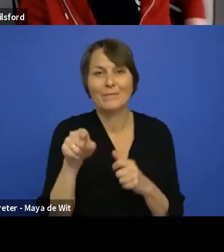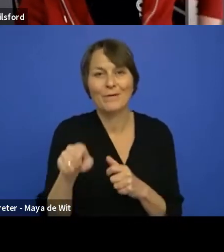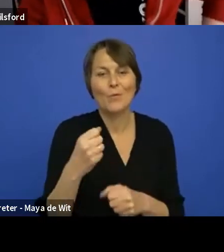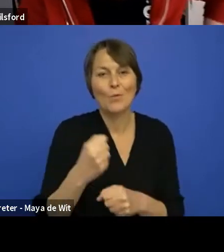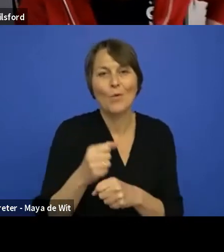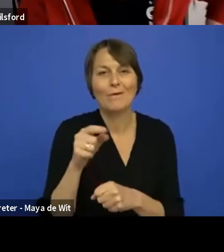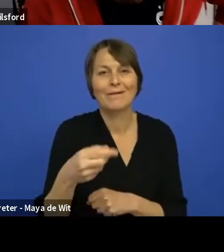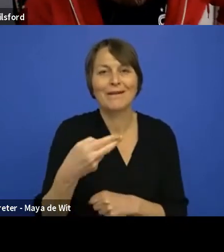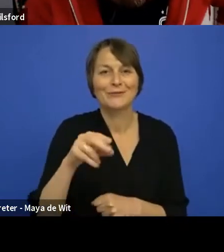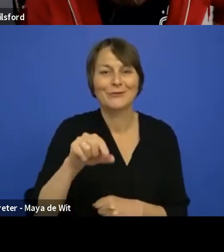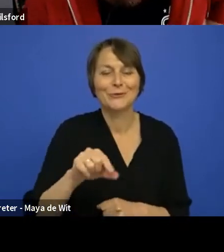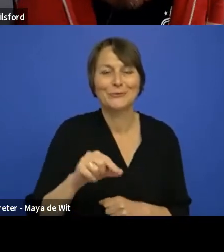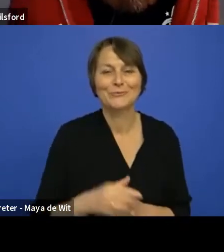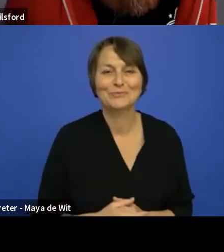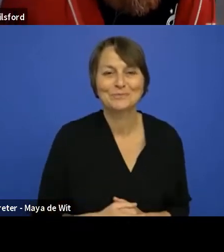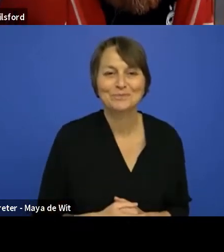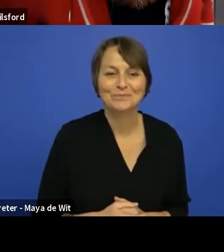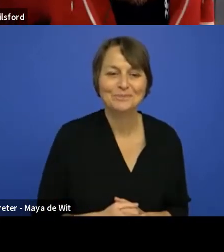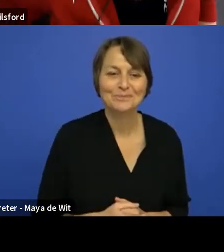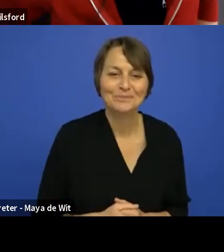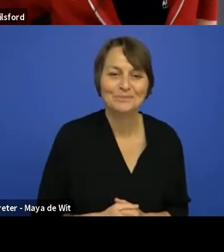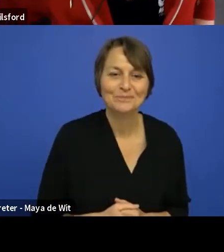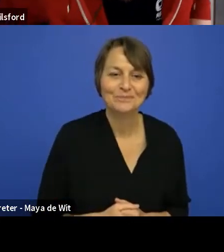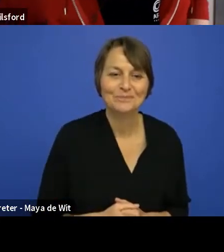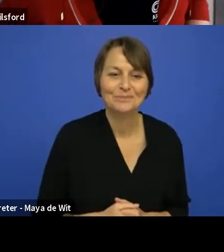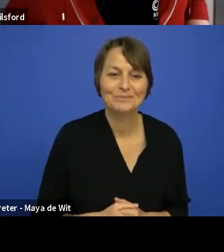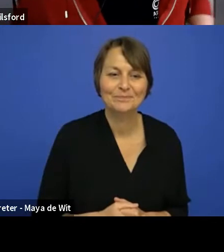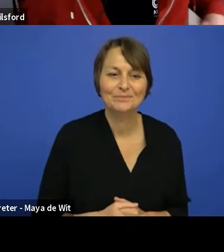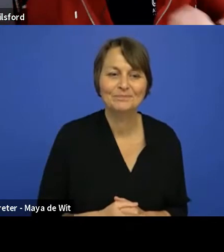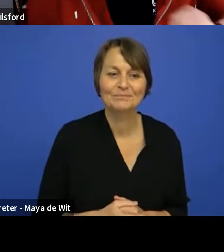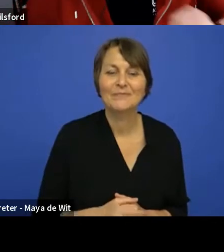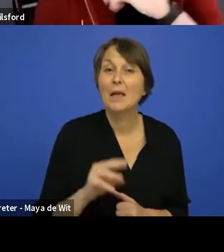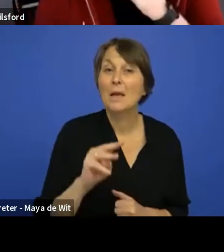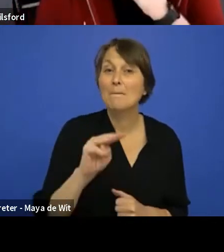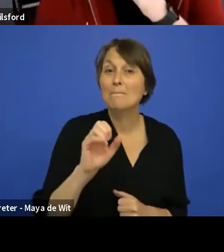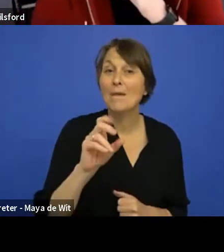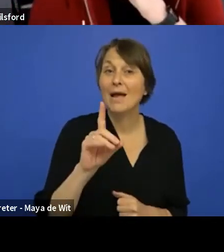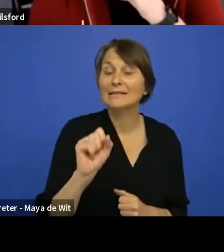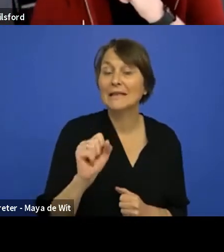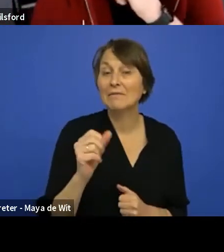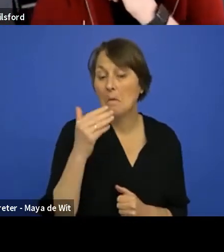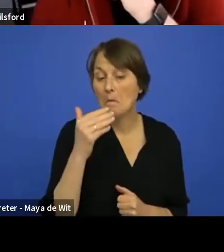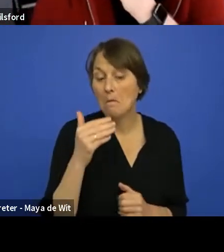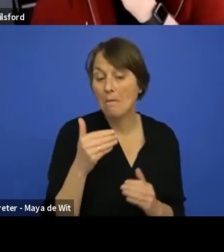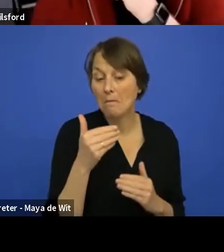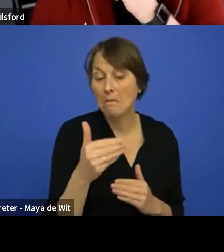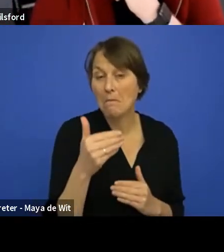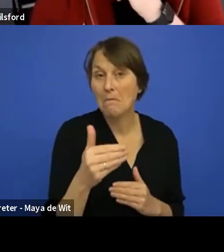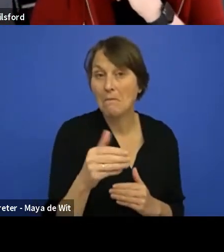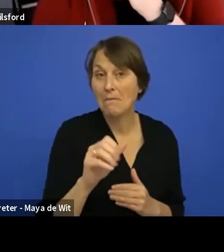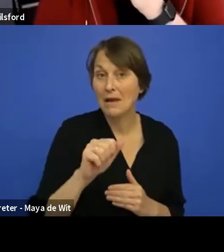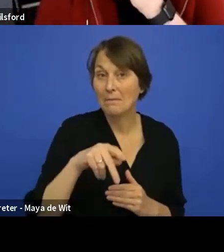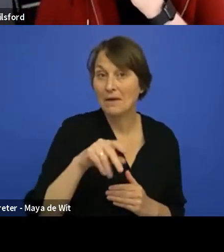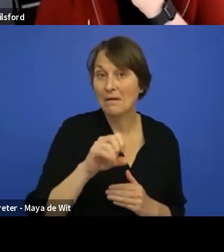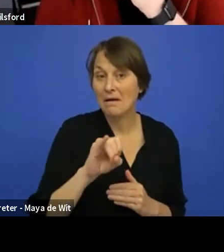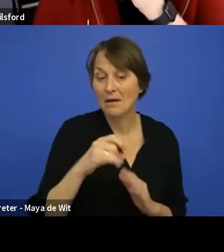Okay. I think when, when it comes a little longer in the, uh, in the API, uh, project, and we start looking at how you,